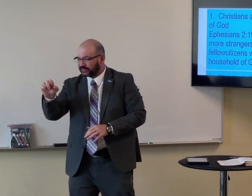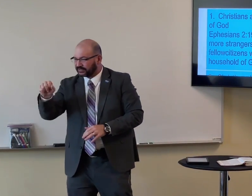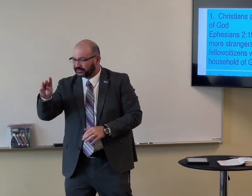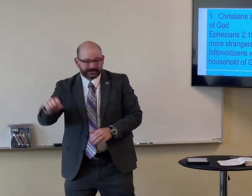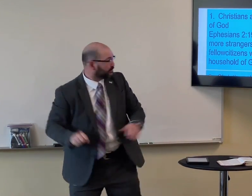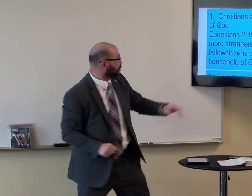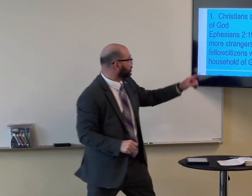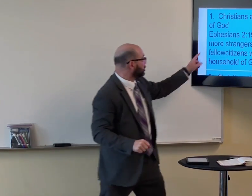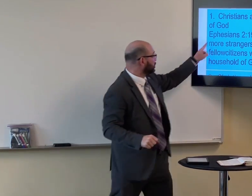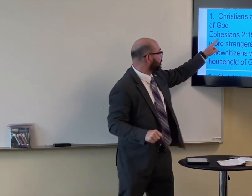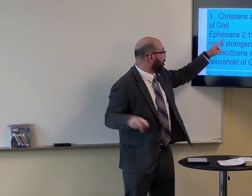therefore,